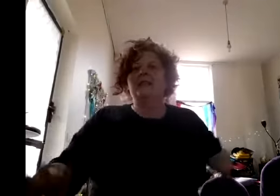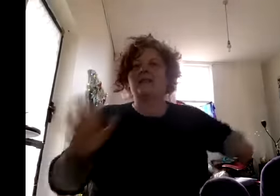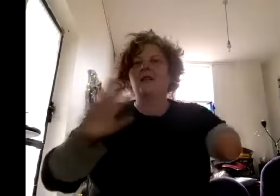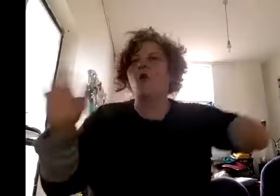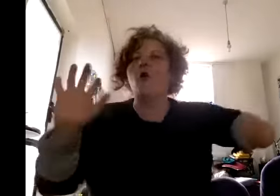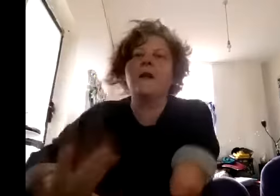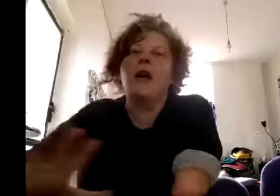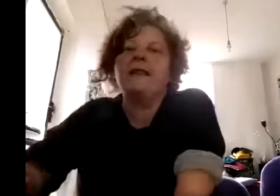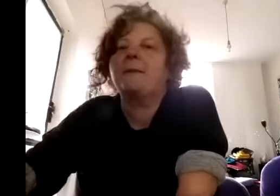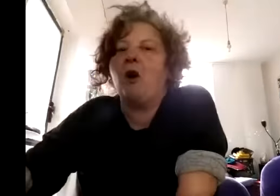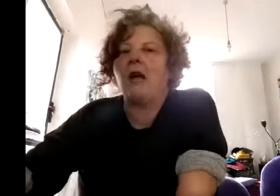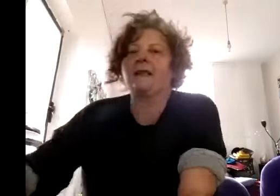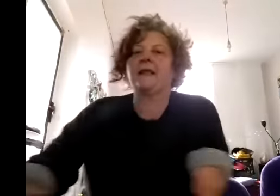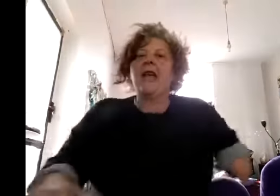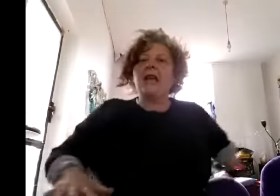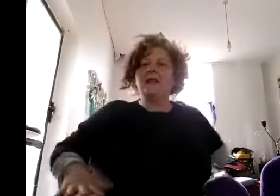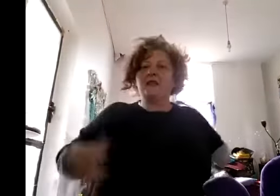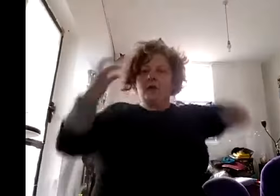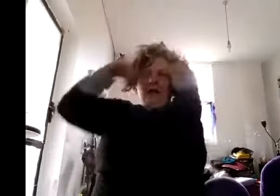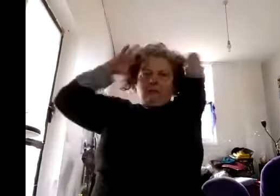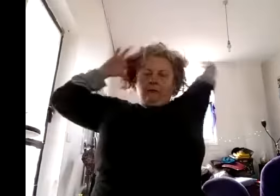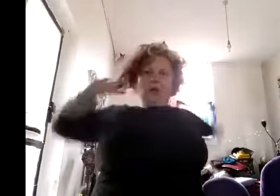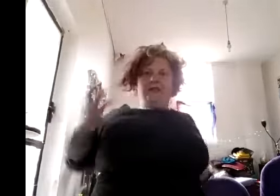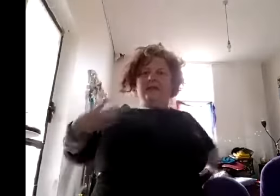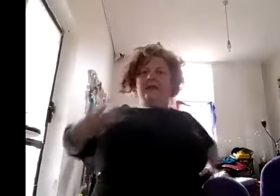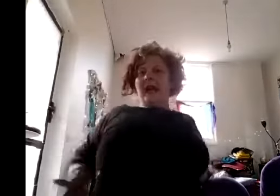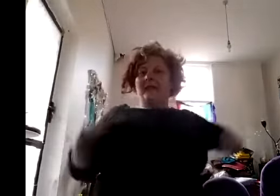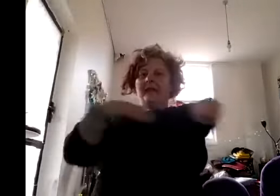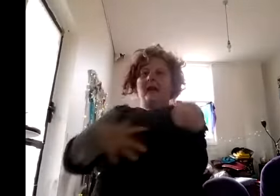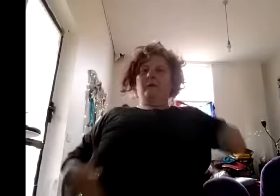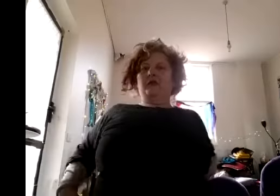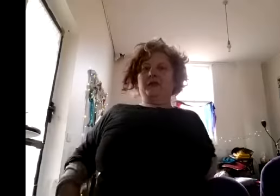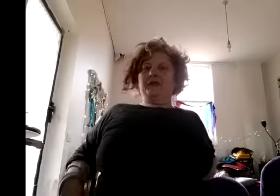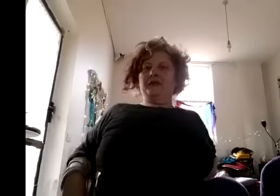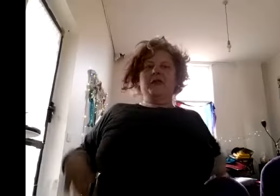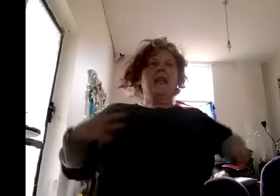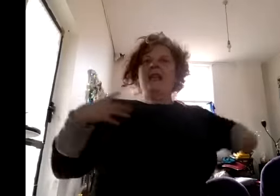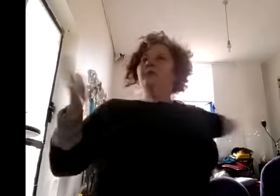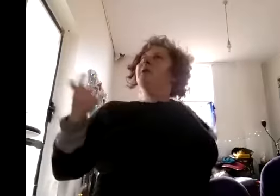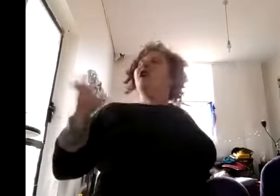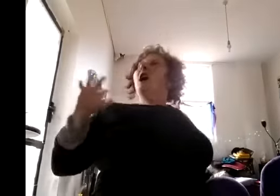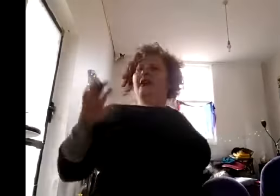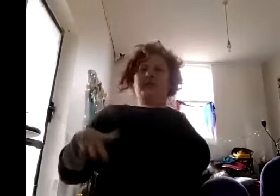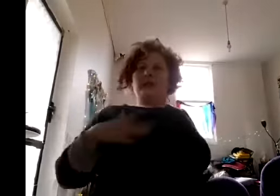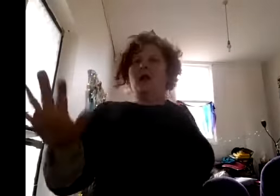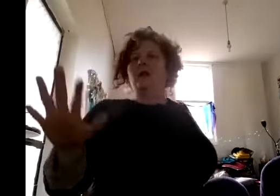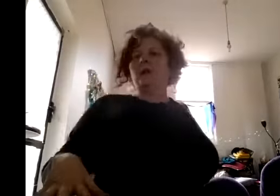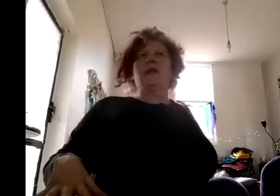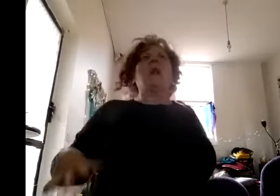all that i despise and i you know did the happy out people and i'm doing her and she's like totally about oh